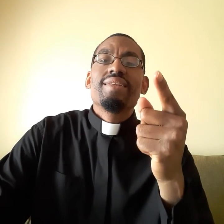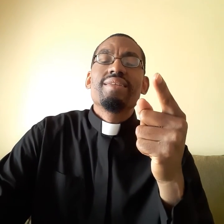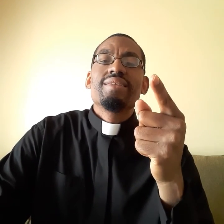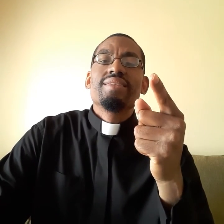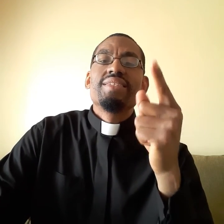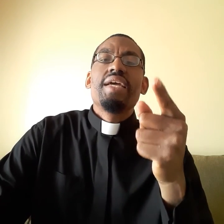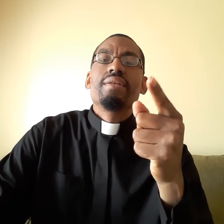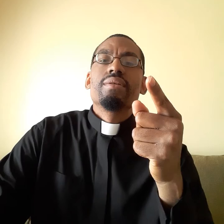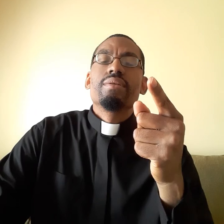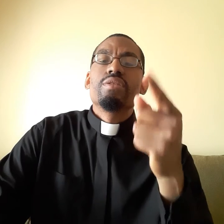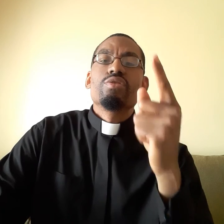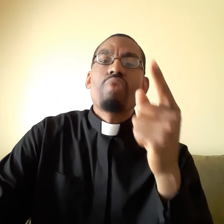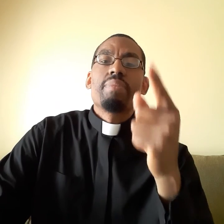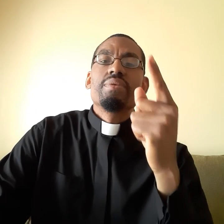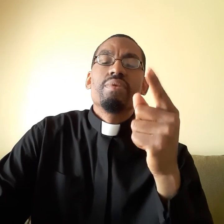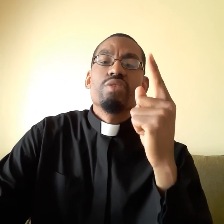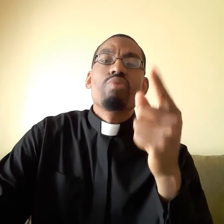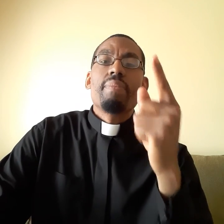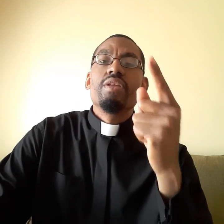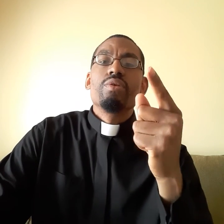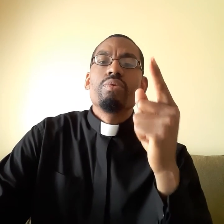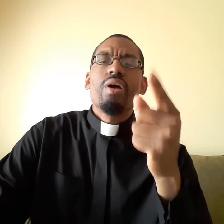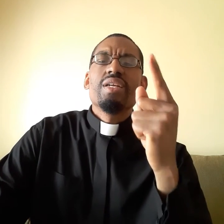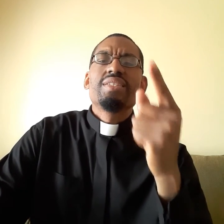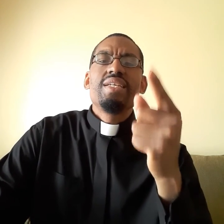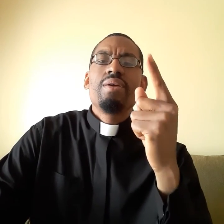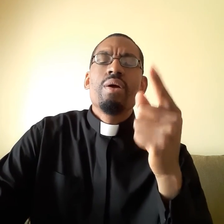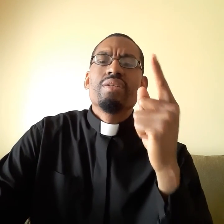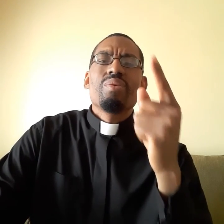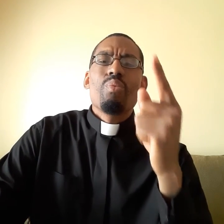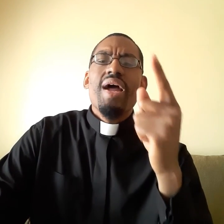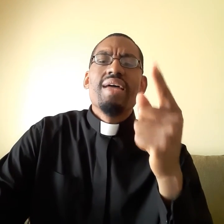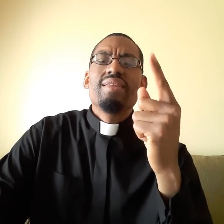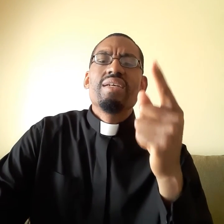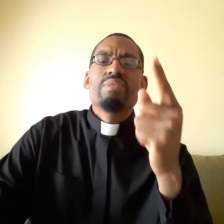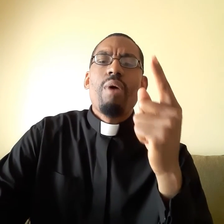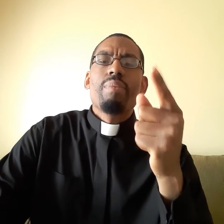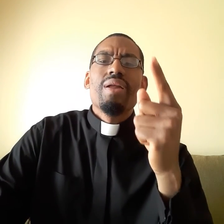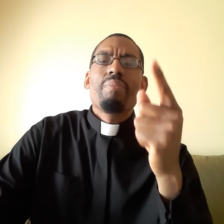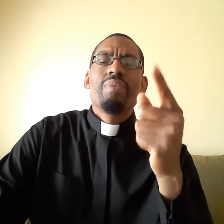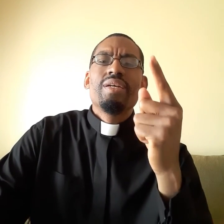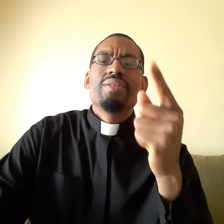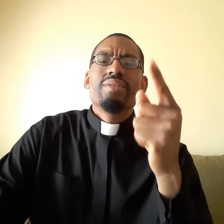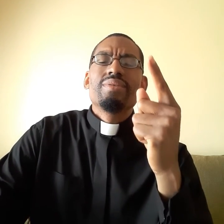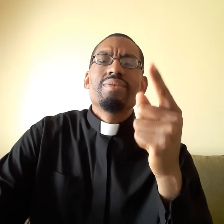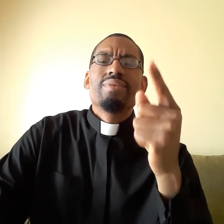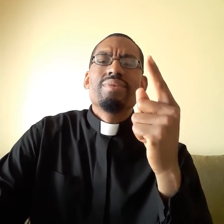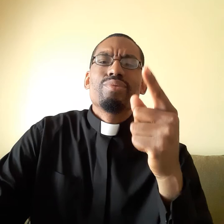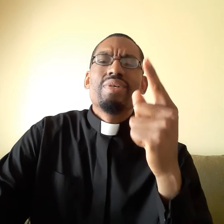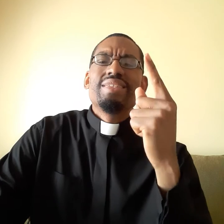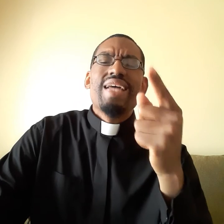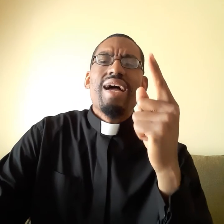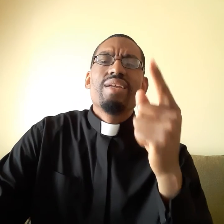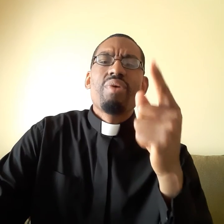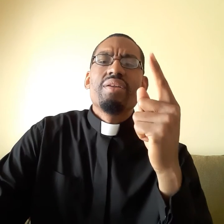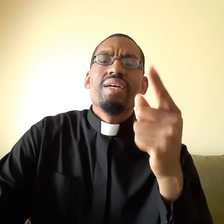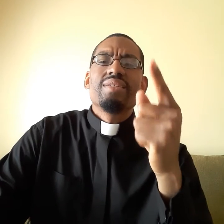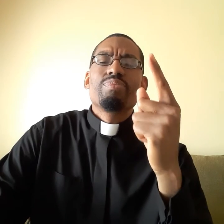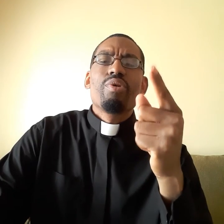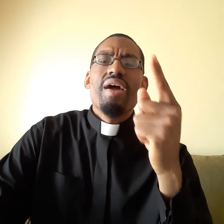Satan disrupting you. You're going to see some weird things popping up exactly around your prayer